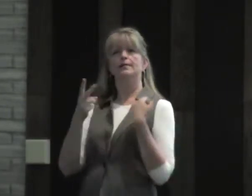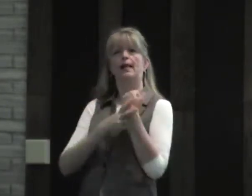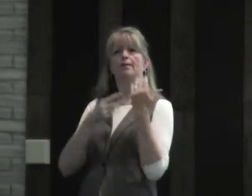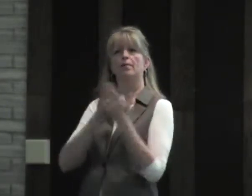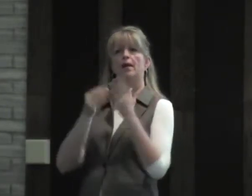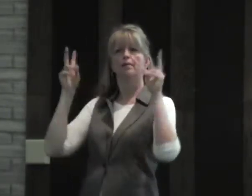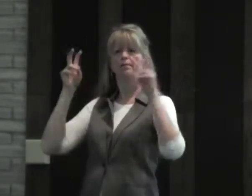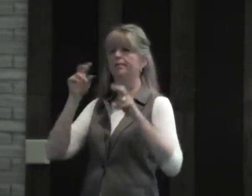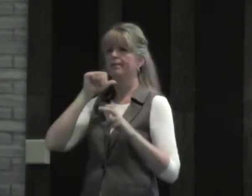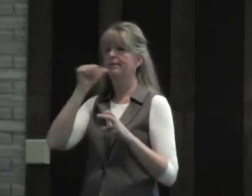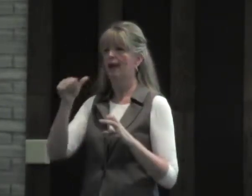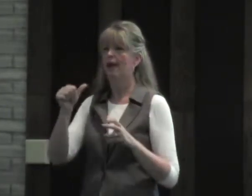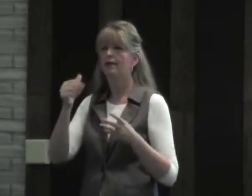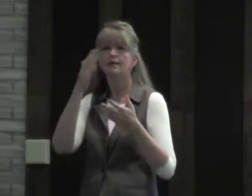And that's how we saved money.